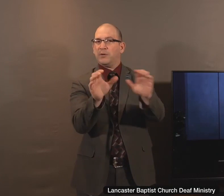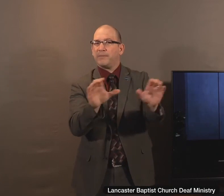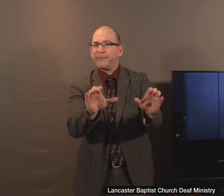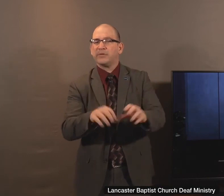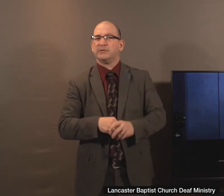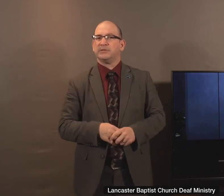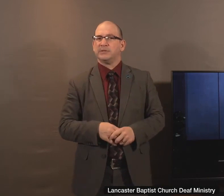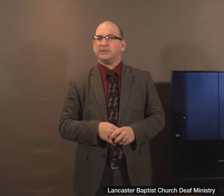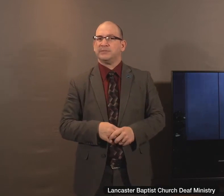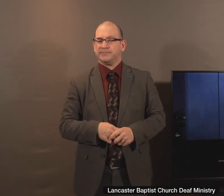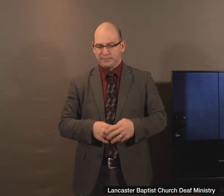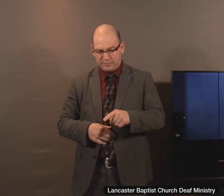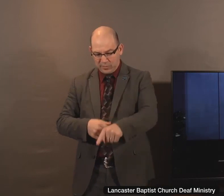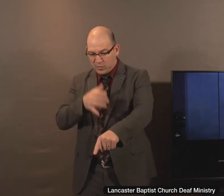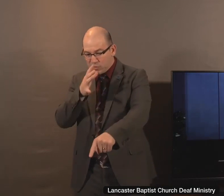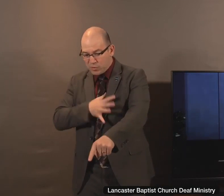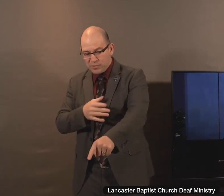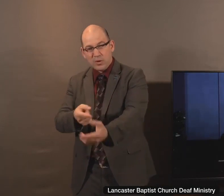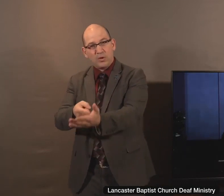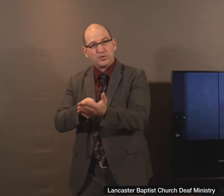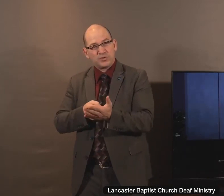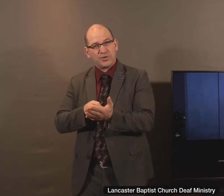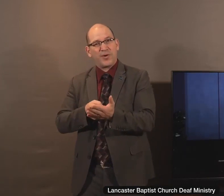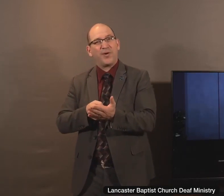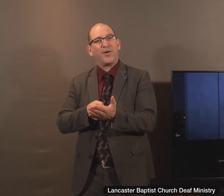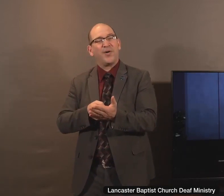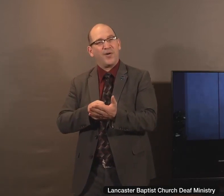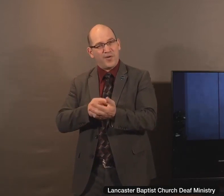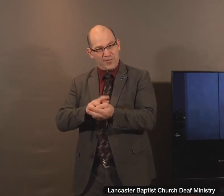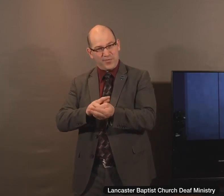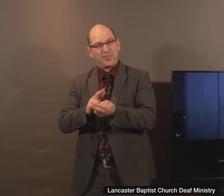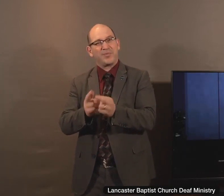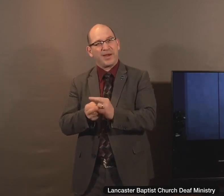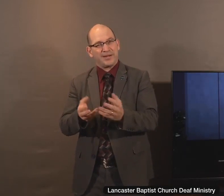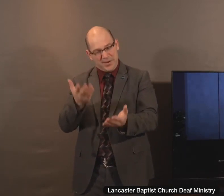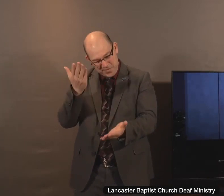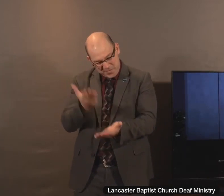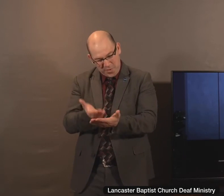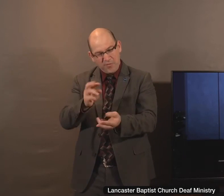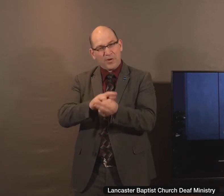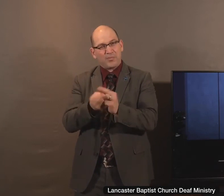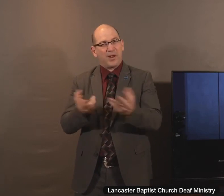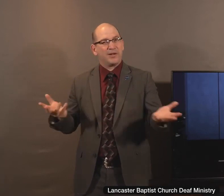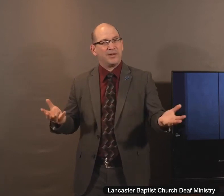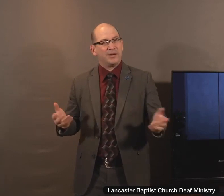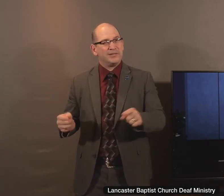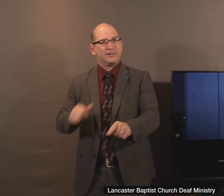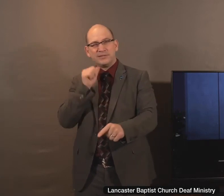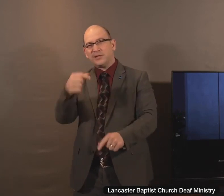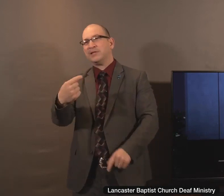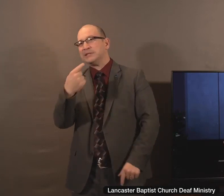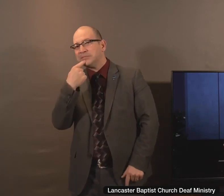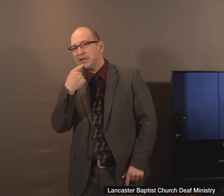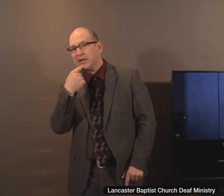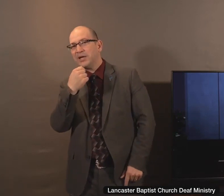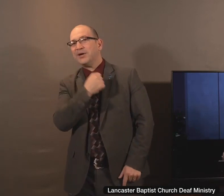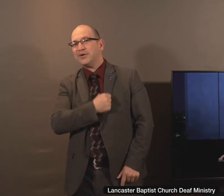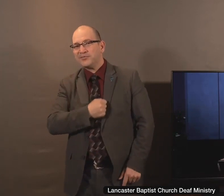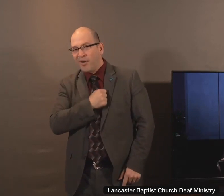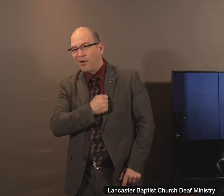forth what we sometimes call the fruit of repentance. It was more than a talk. It was a walk. And